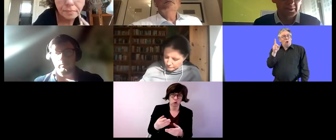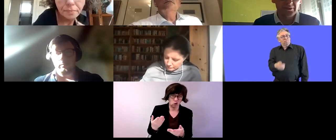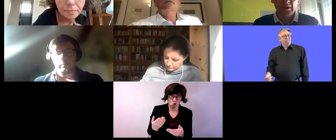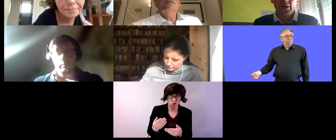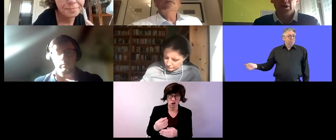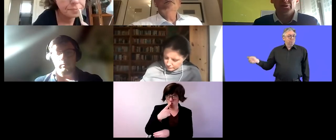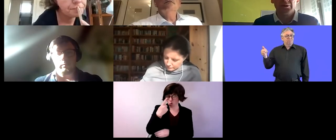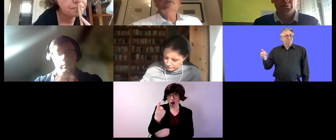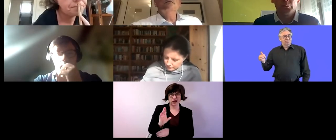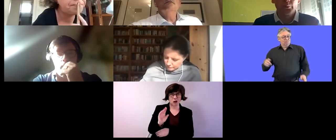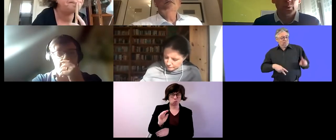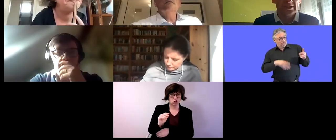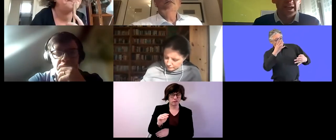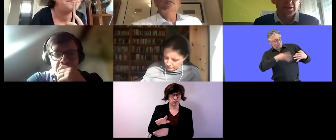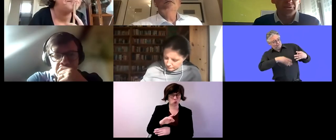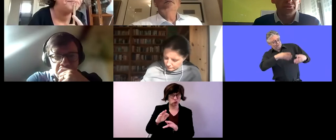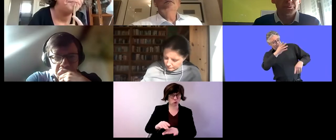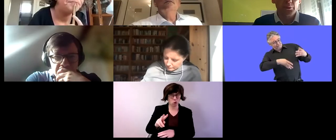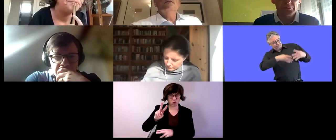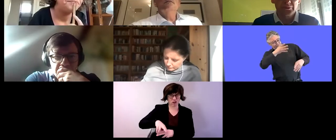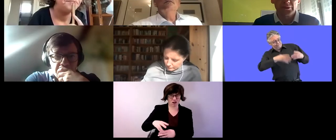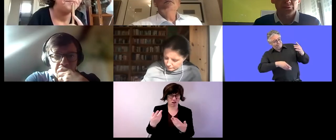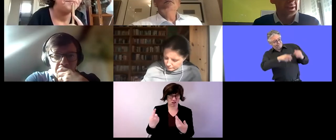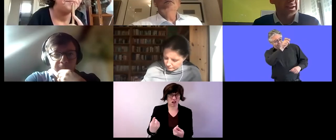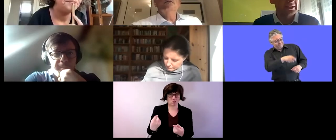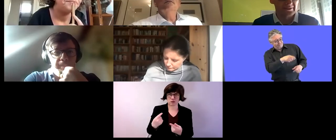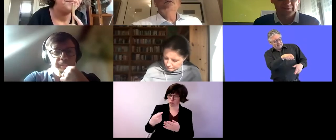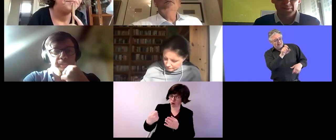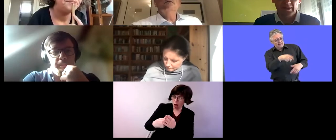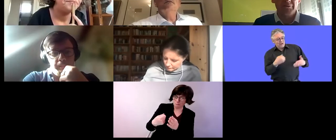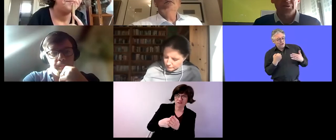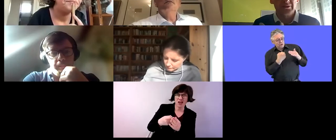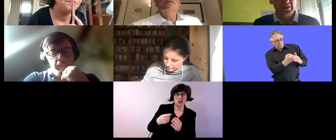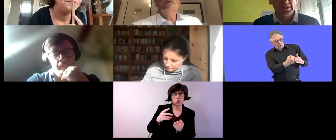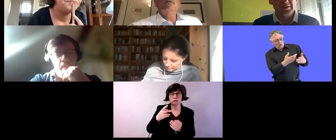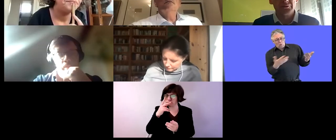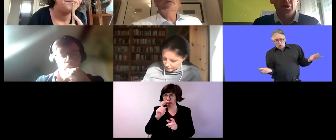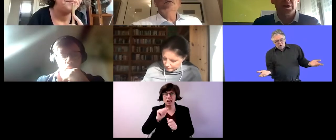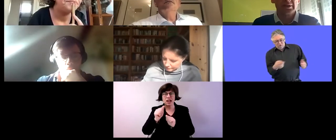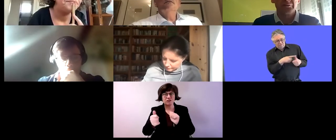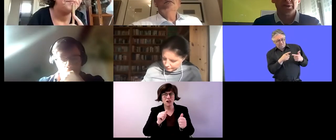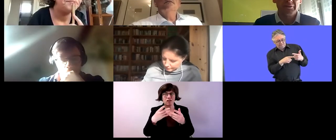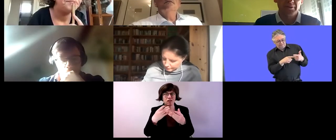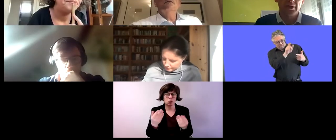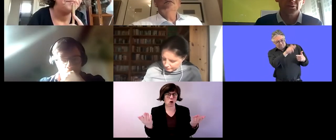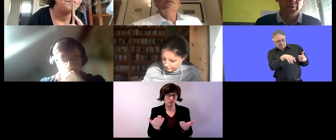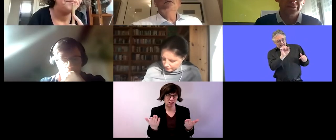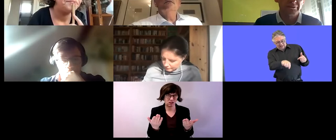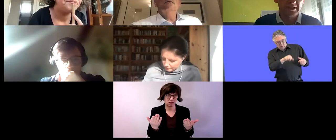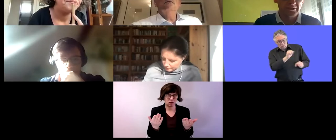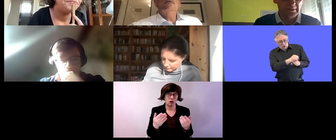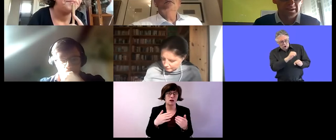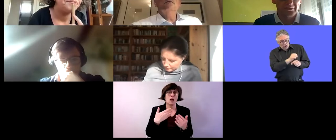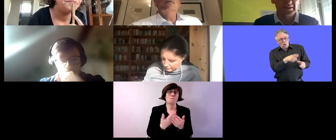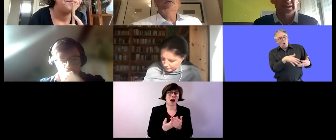an assessment on on what kind of support you can get and for example if you are if you have quite